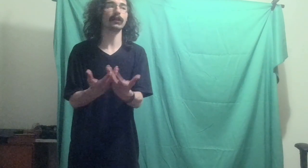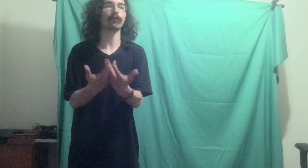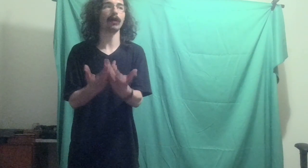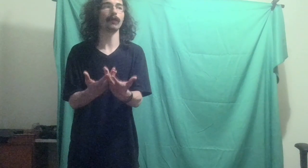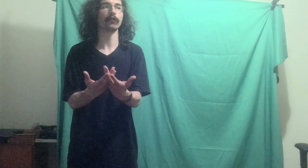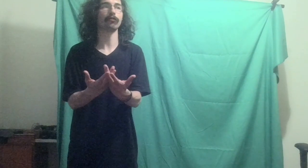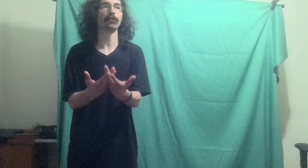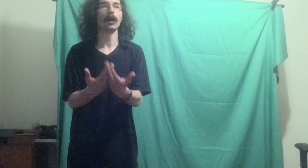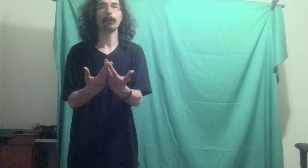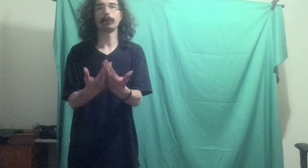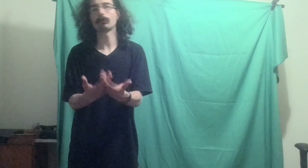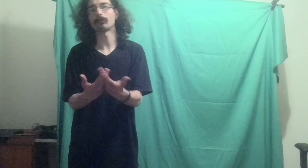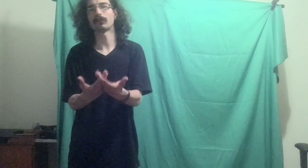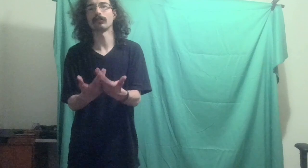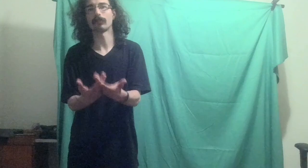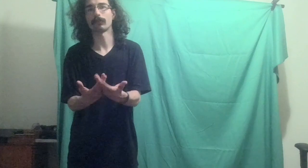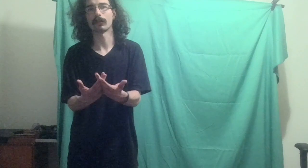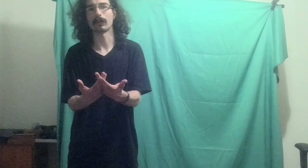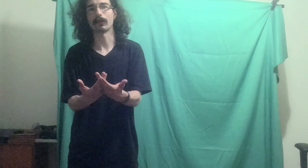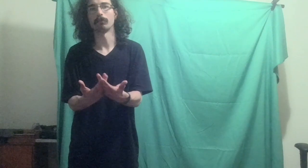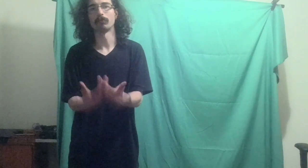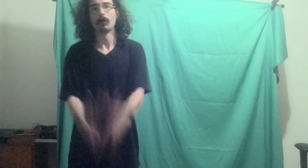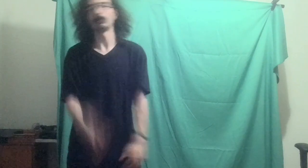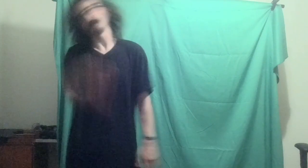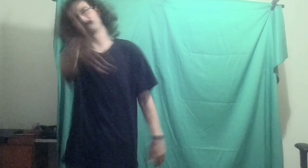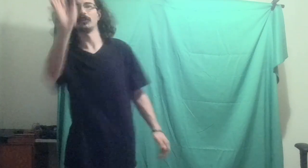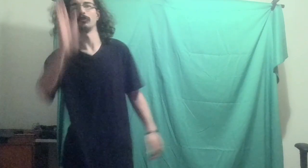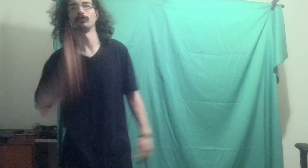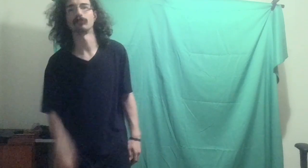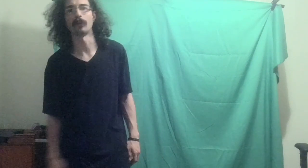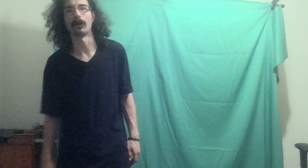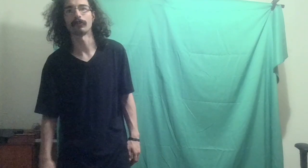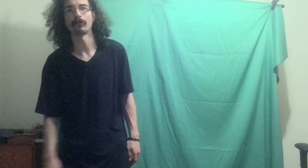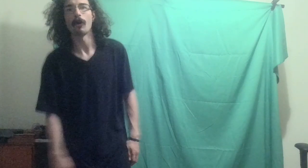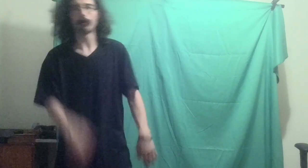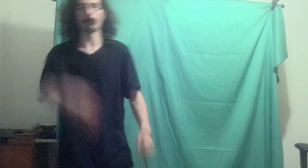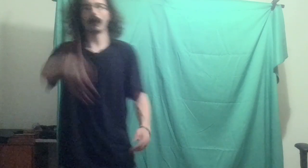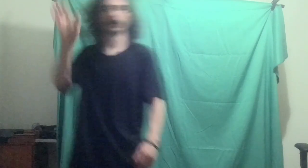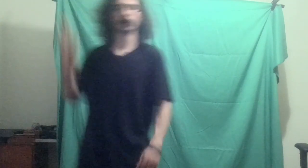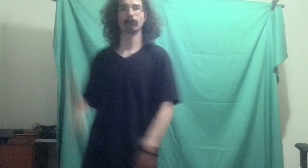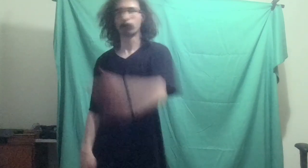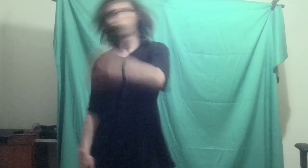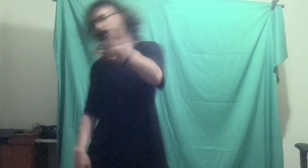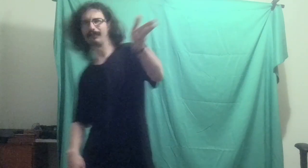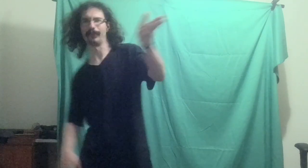comments, please don't say something like, your video sucks, or you're editing until 2015,